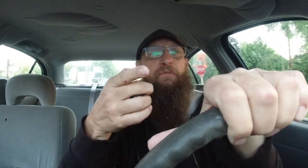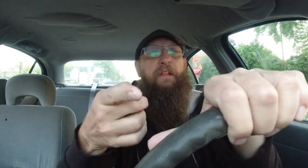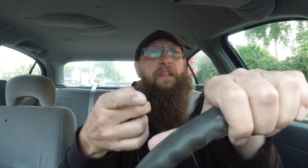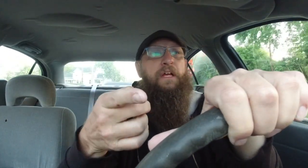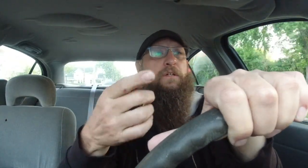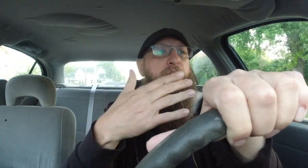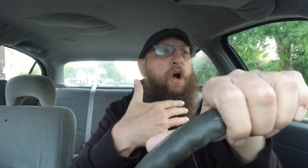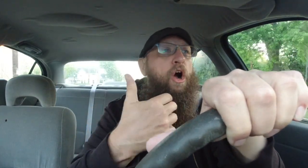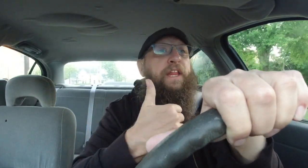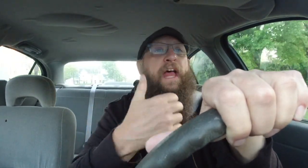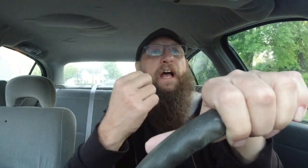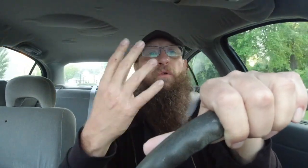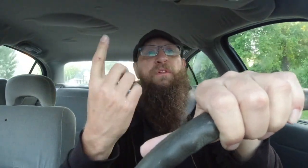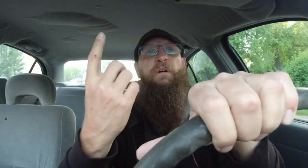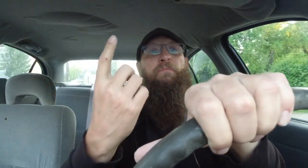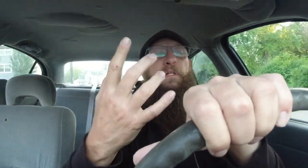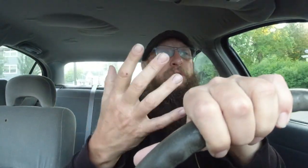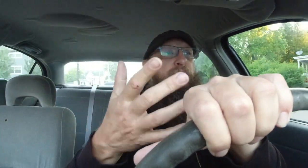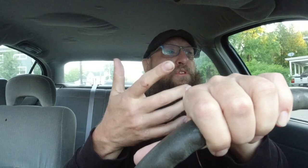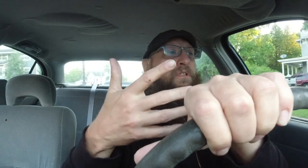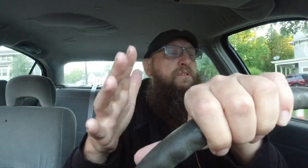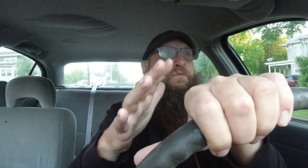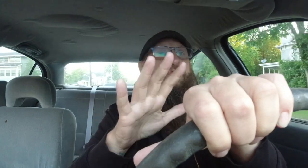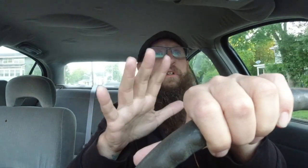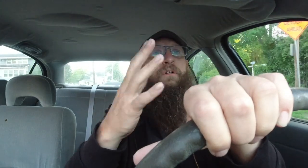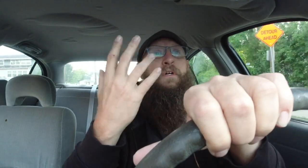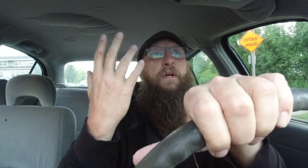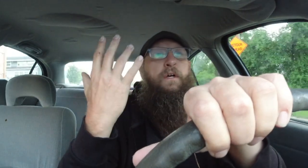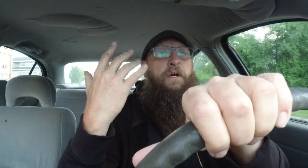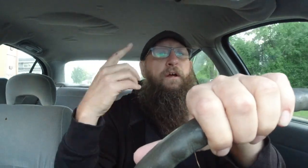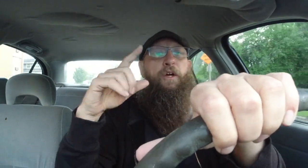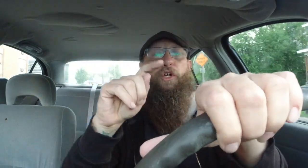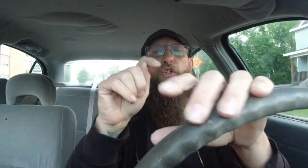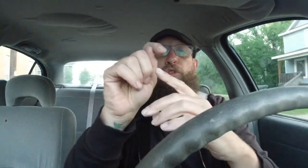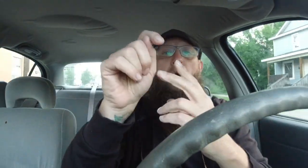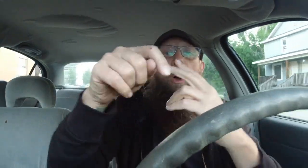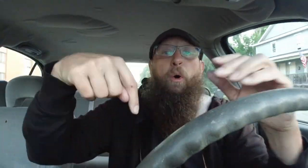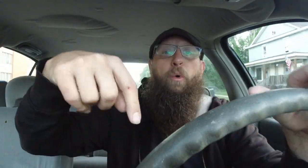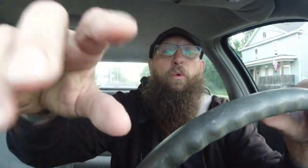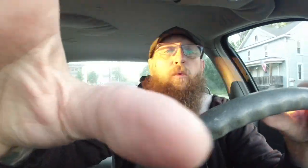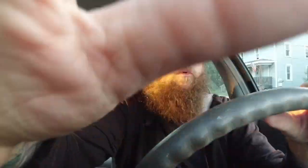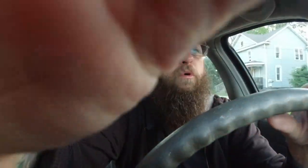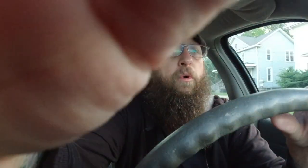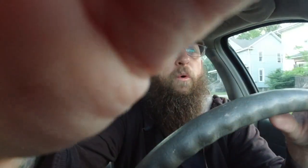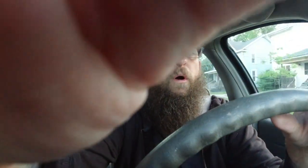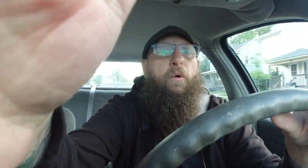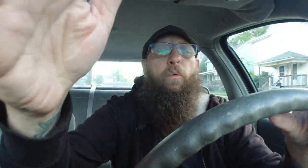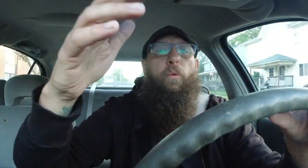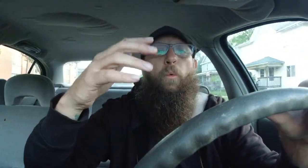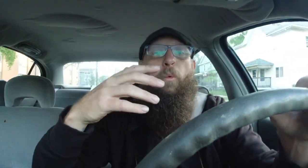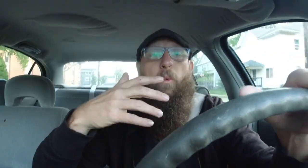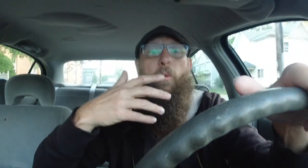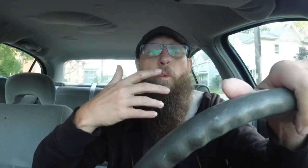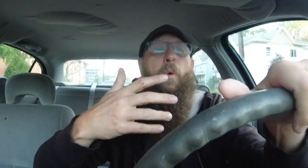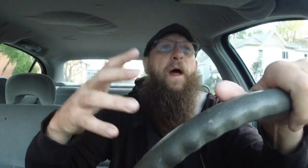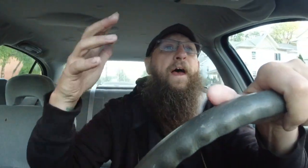right there all the half or something you can lose your toes or whatever